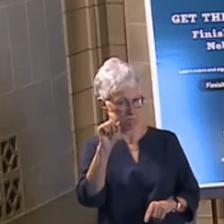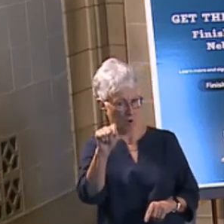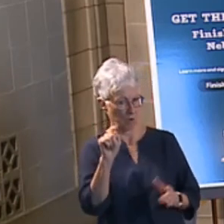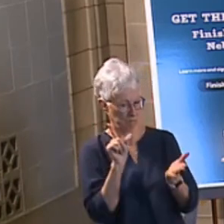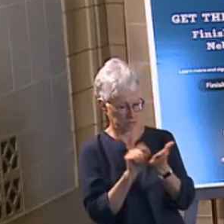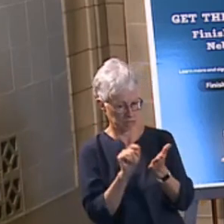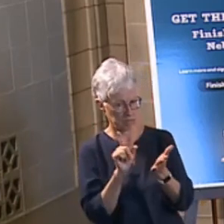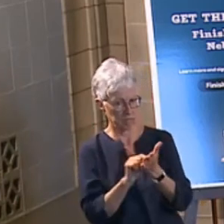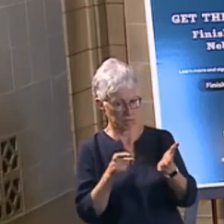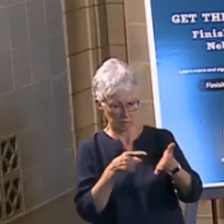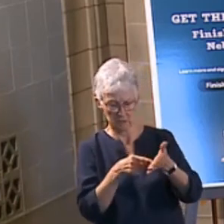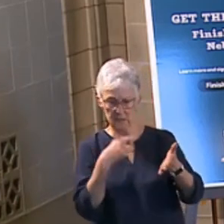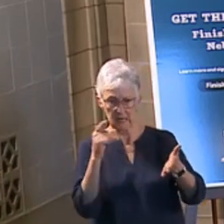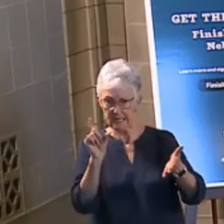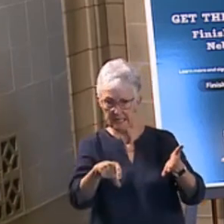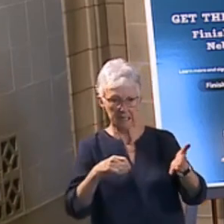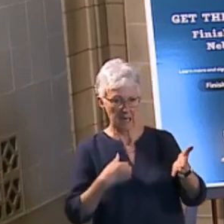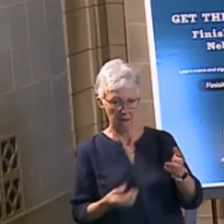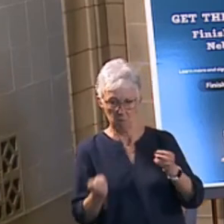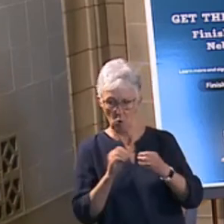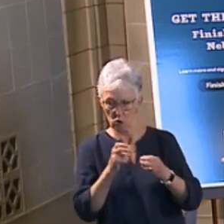need to have more restrictions and regulations.